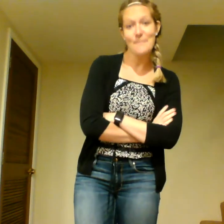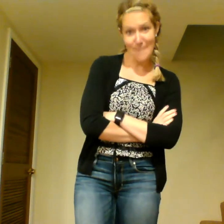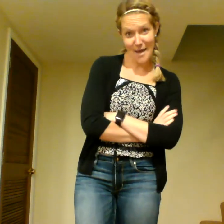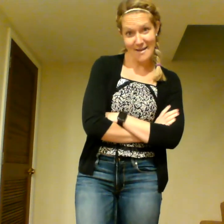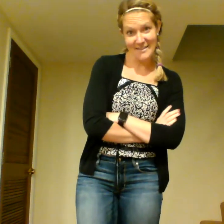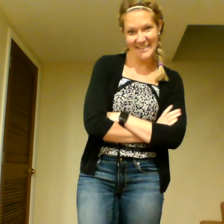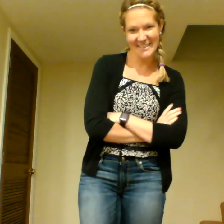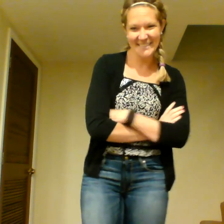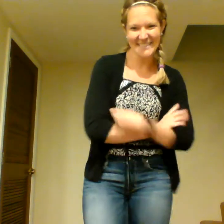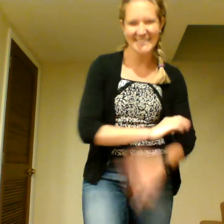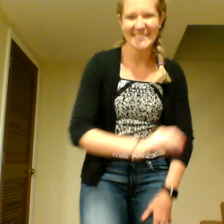mad. had.